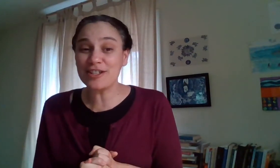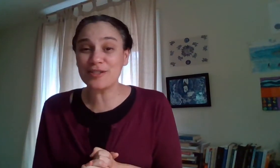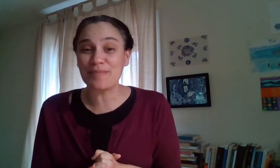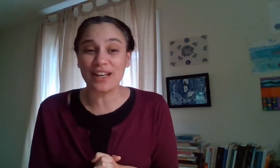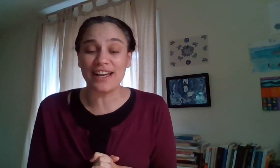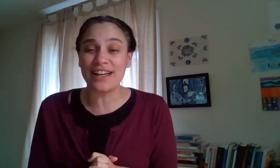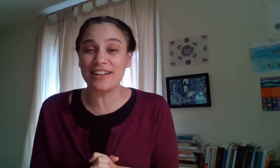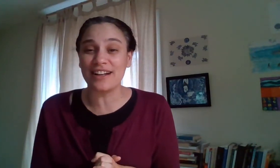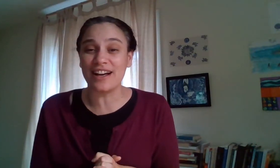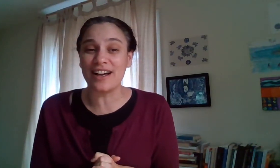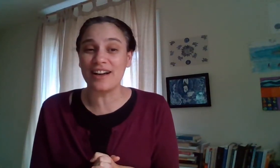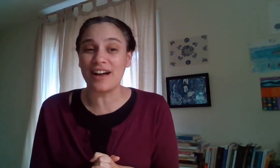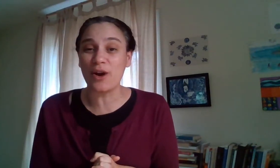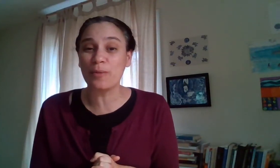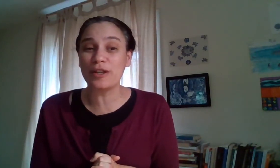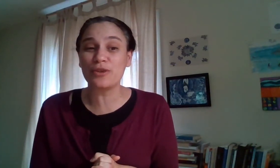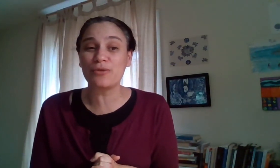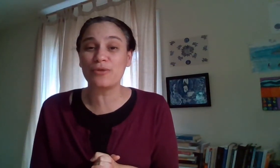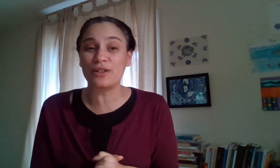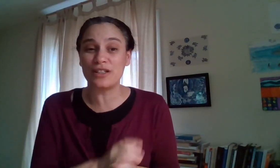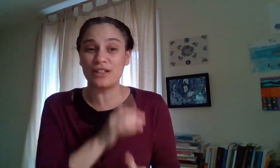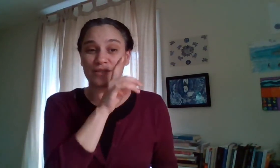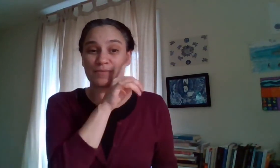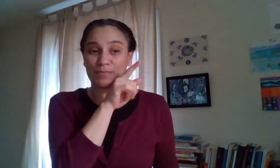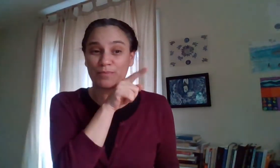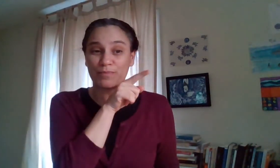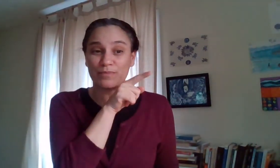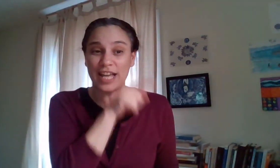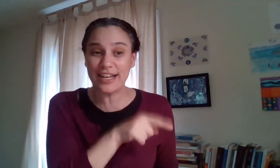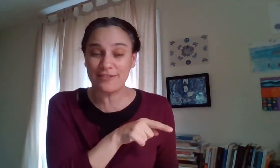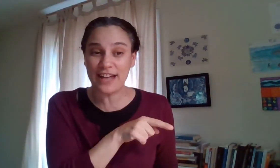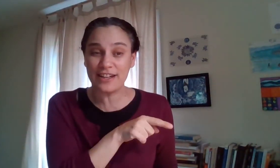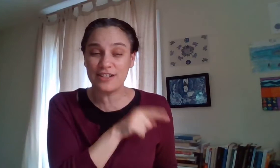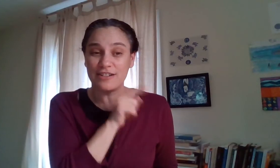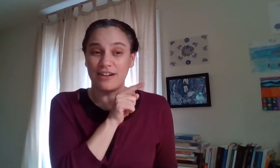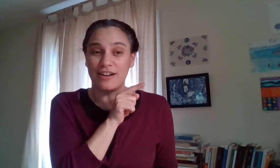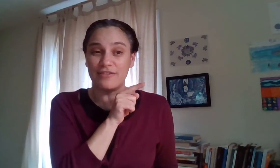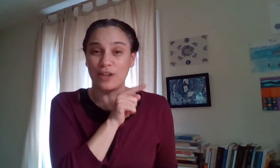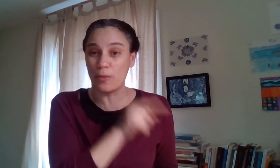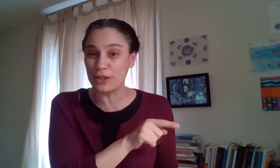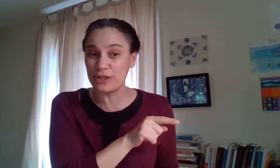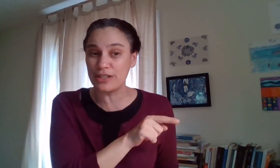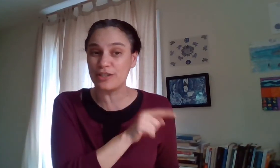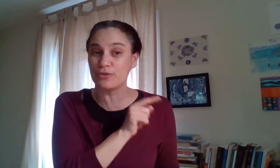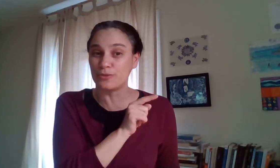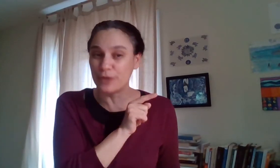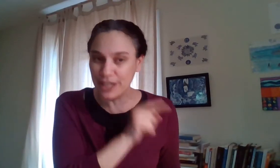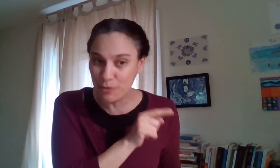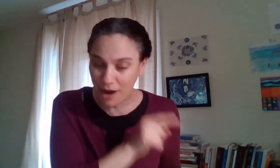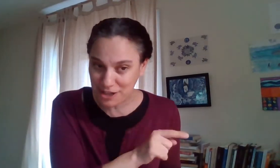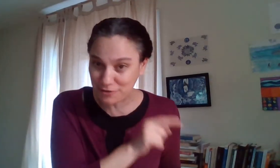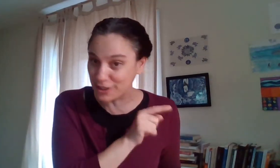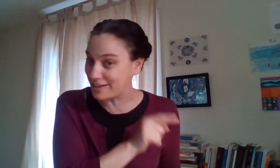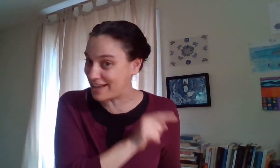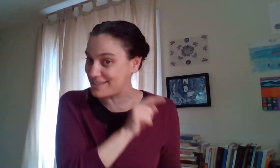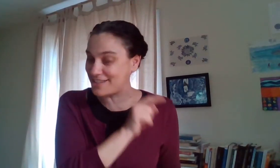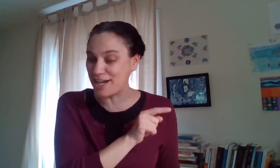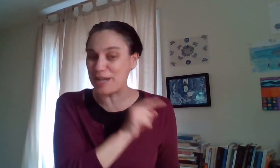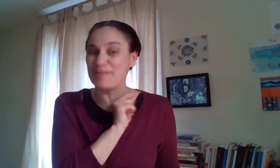touch and uh i hope that you uh take advantage of the opportunity to re-watch for the last time